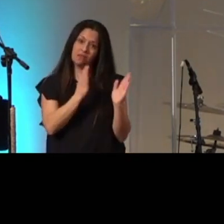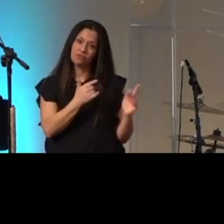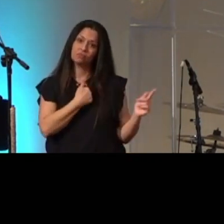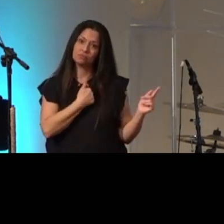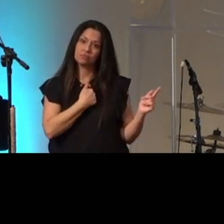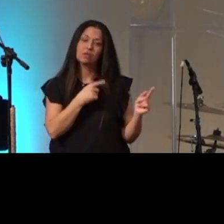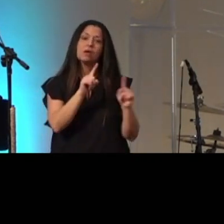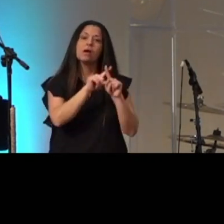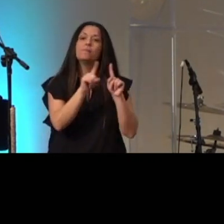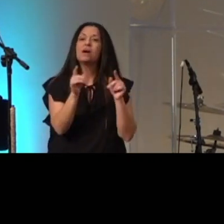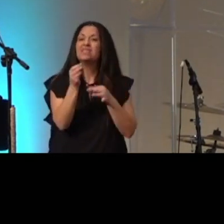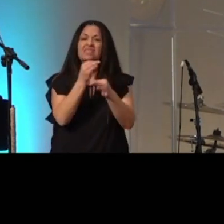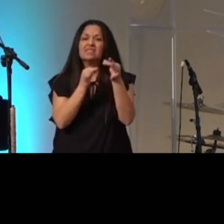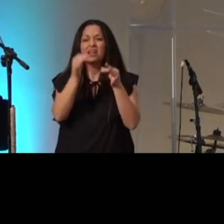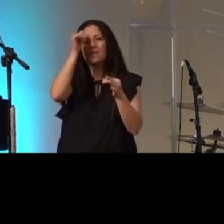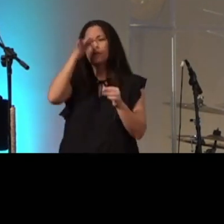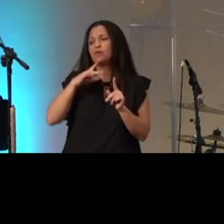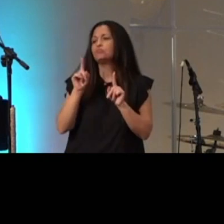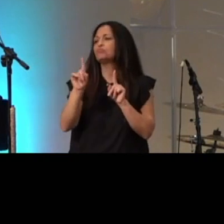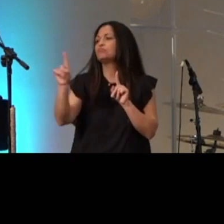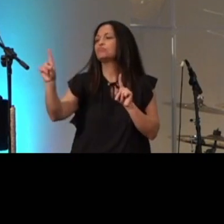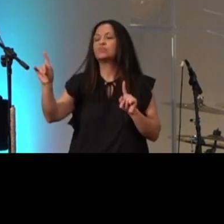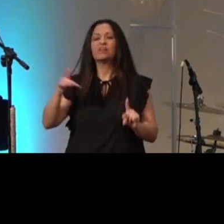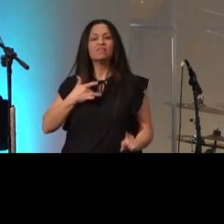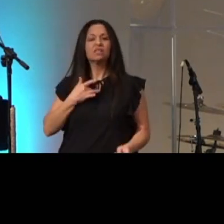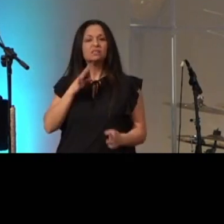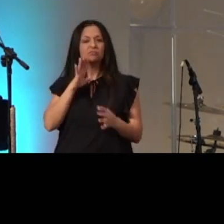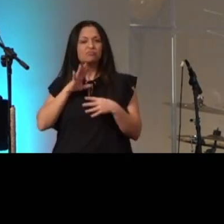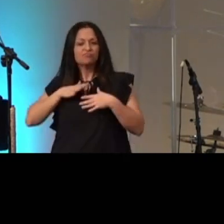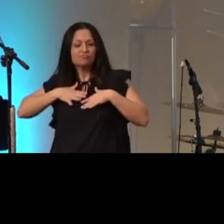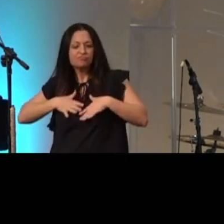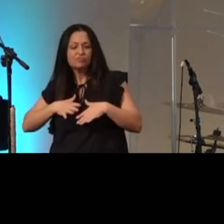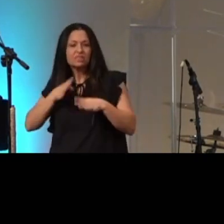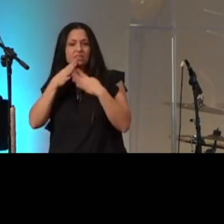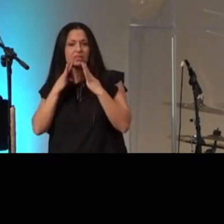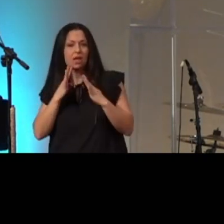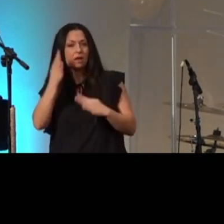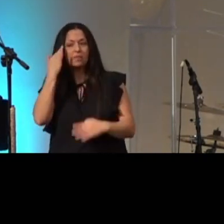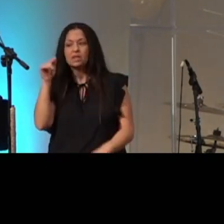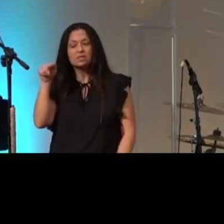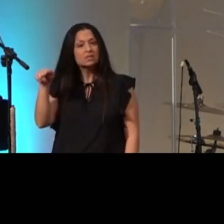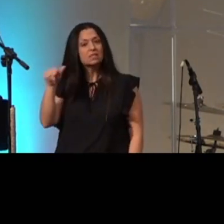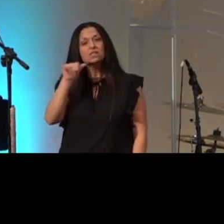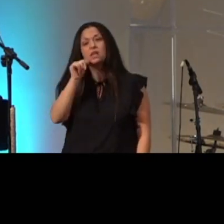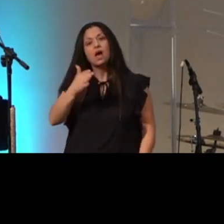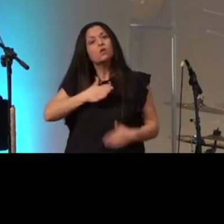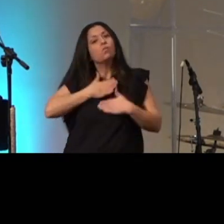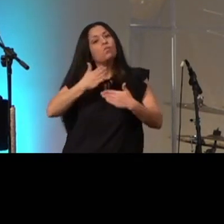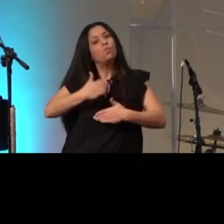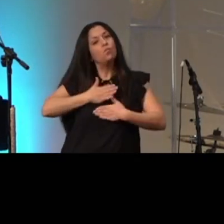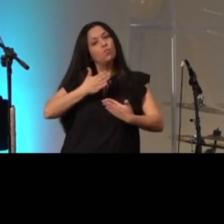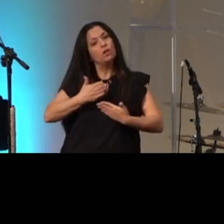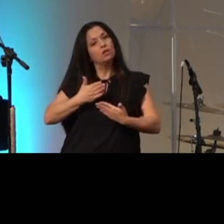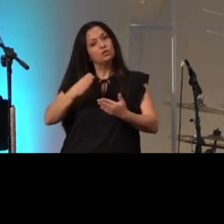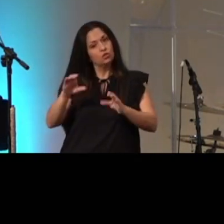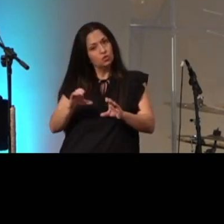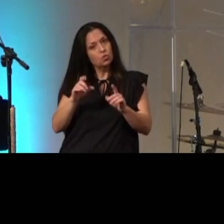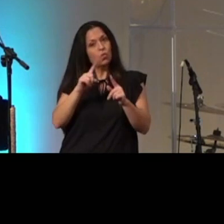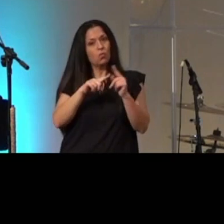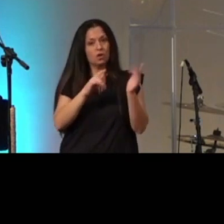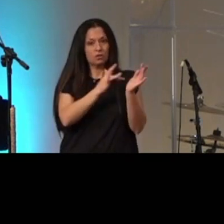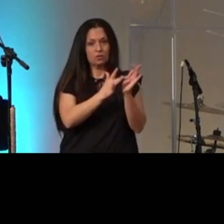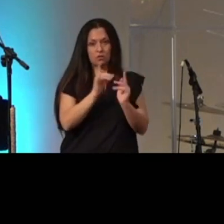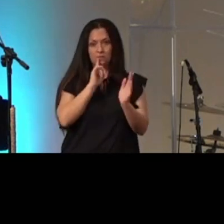instead the guy walks away sad because he's unwilling to do what Jesus